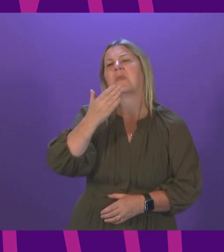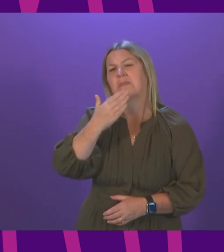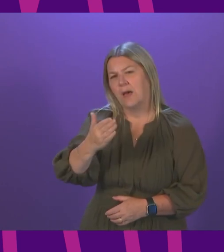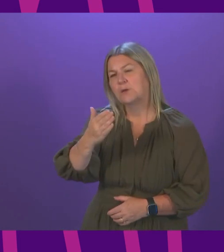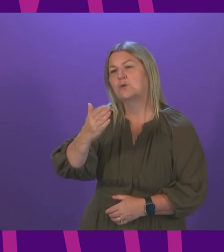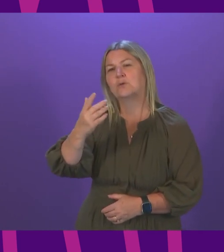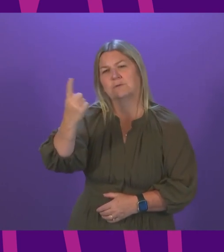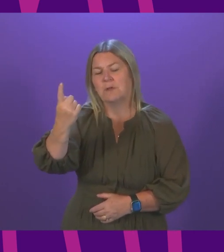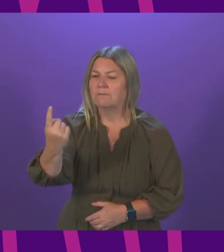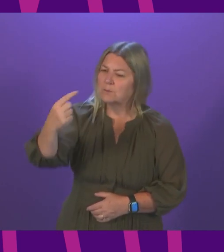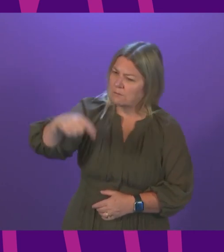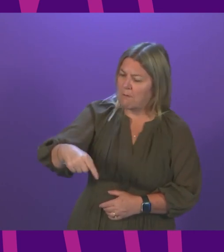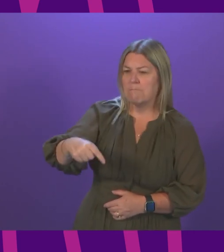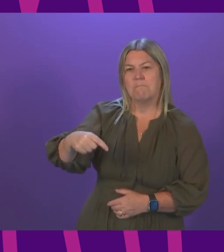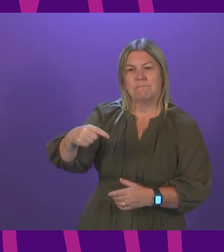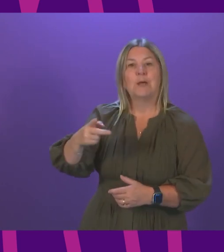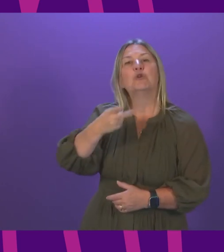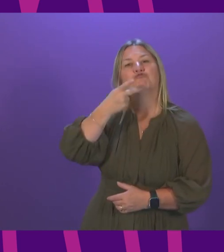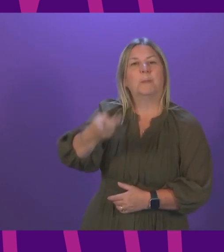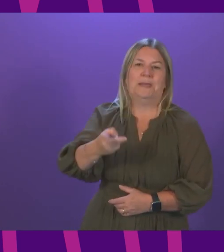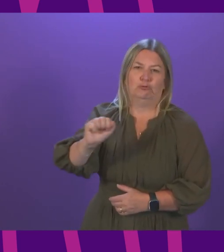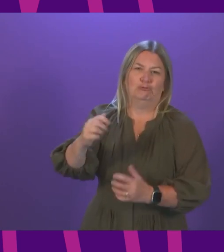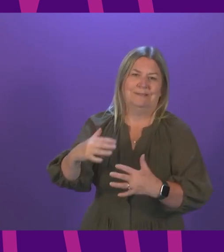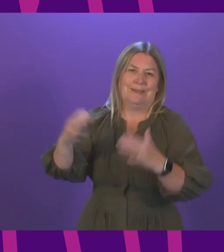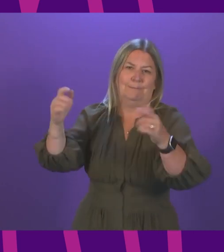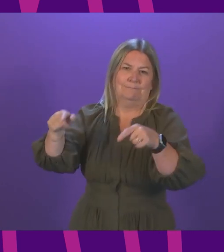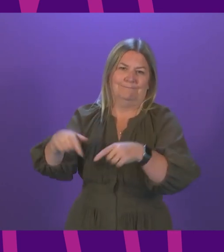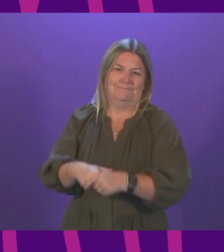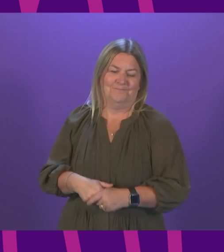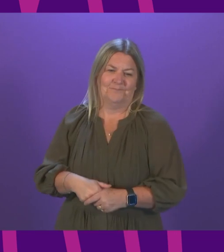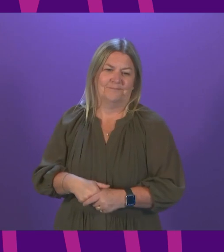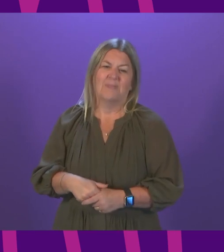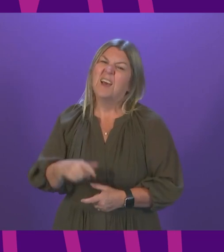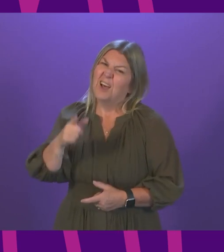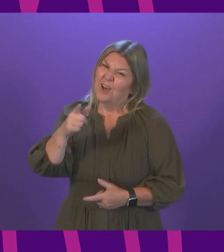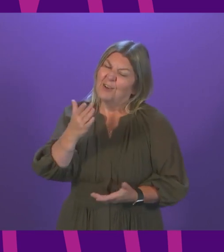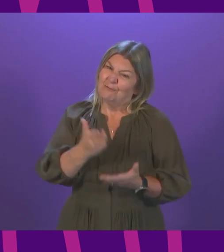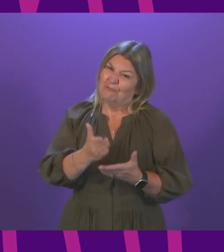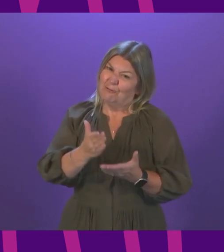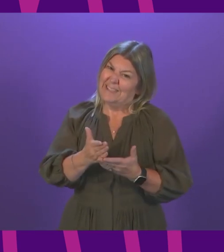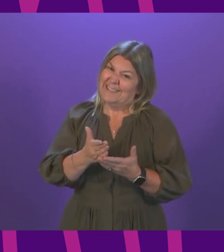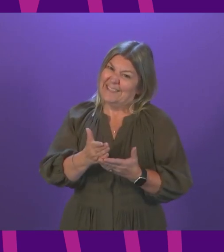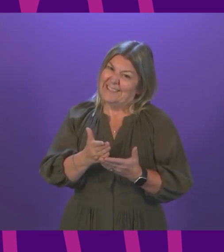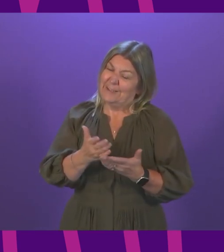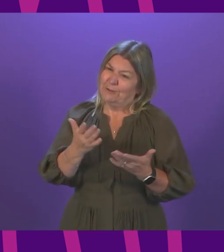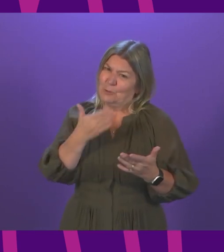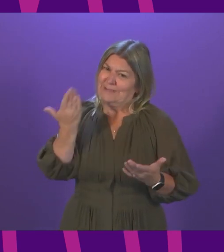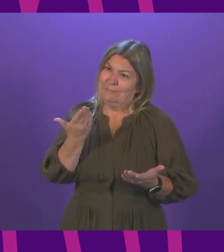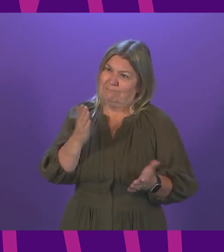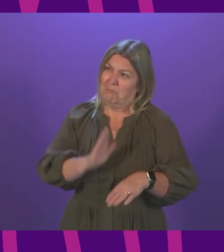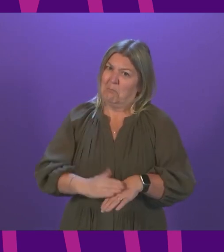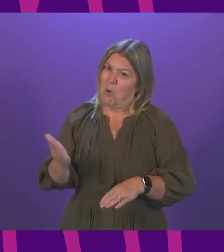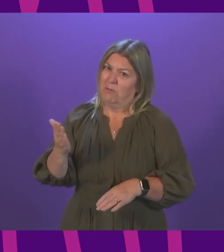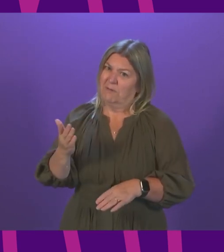coming to Parliament to repeat his statement? For someone who is in contempt of Parliament, he's shown little contrition. Senior police officers have told me that